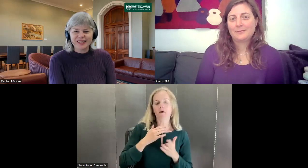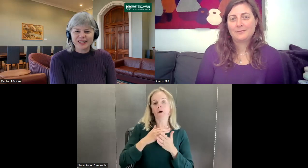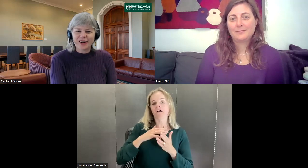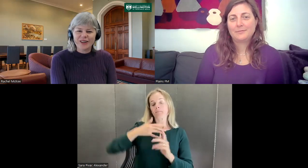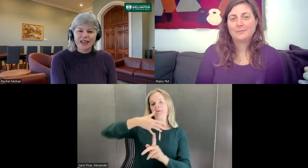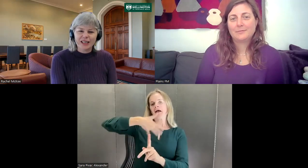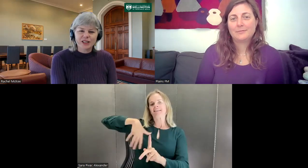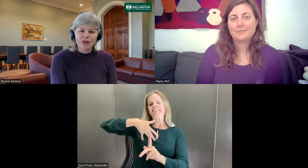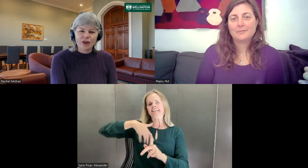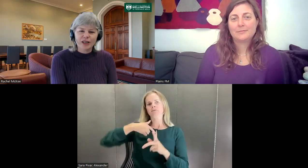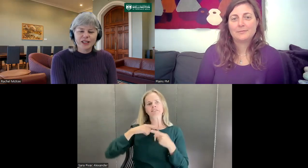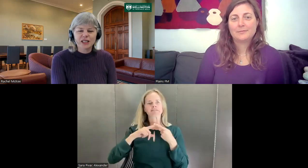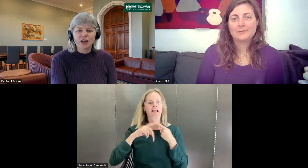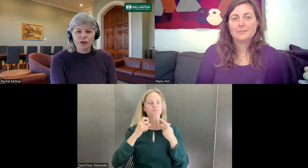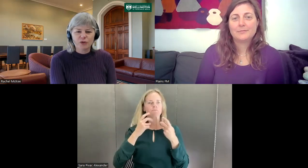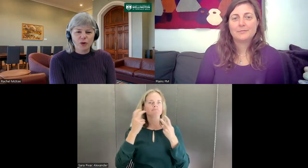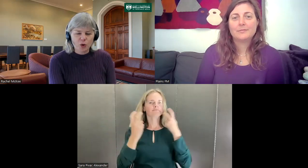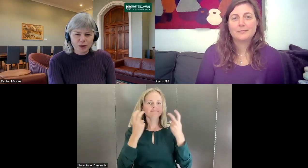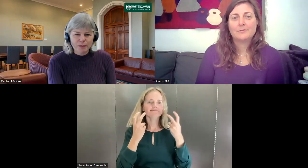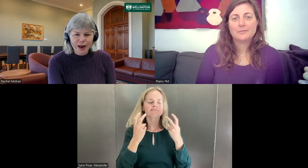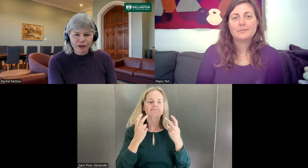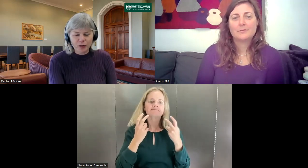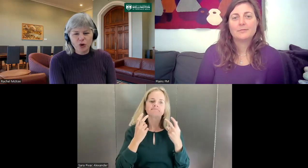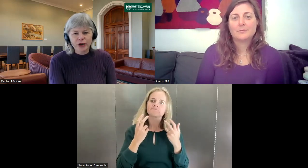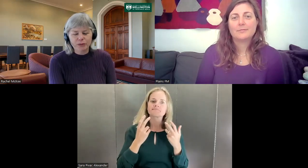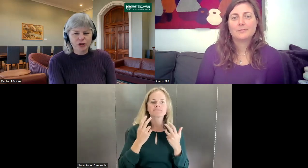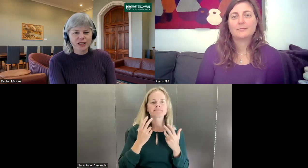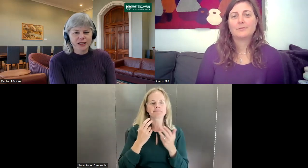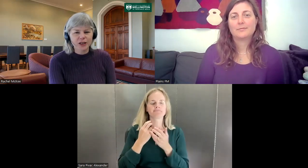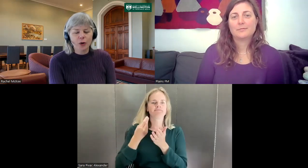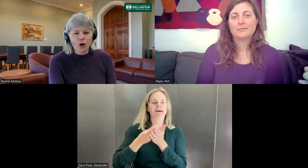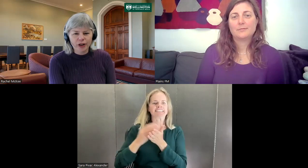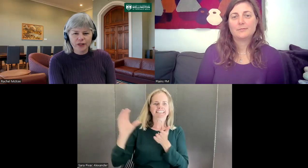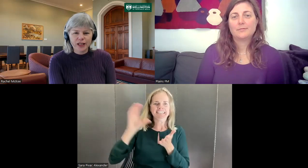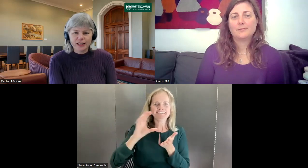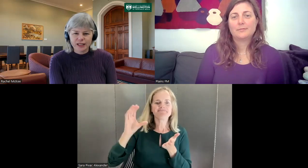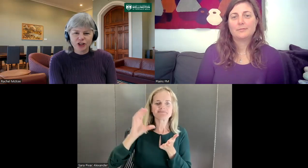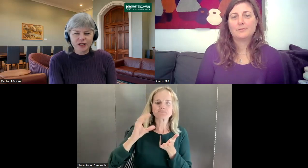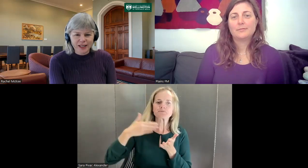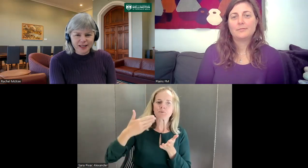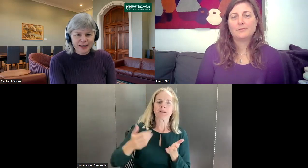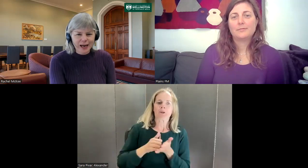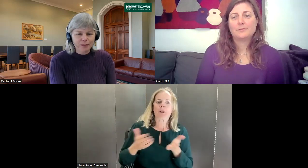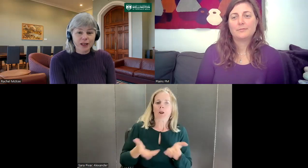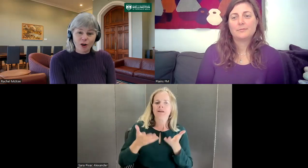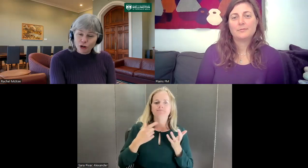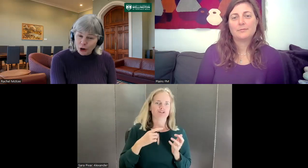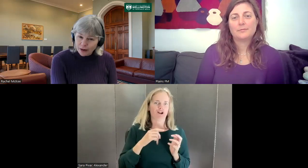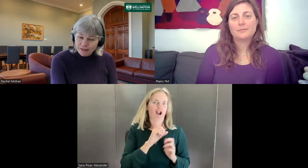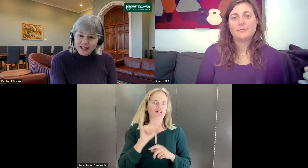So it's not, there's still a lot of, of course, background work and processes that go on and decisions and ongoing funding